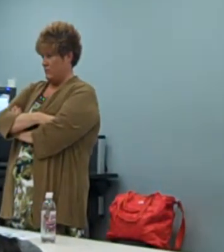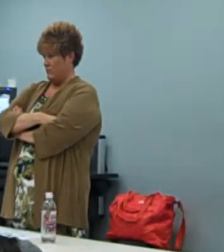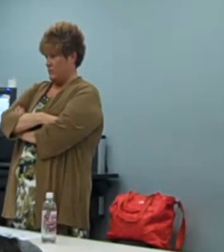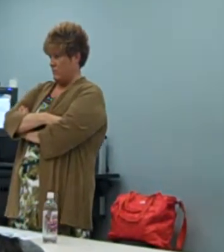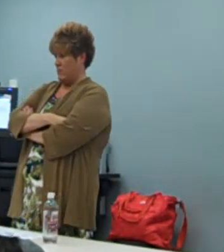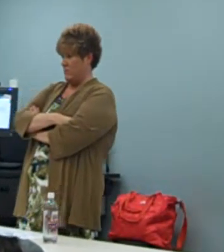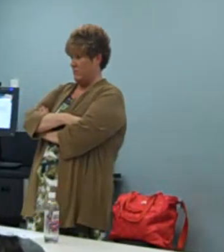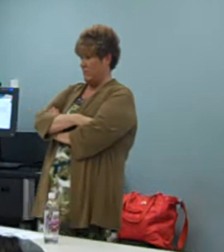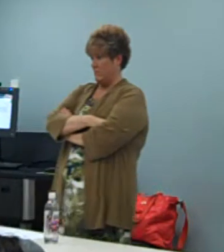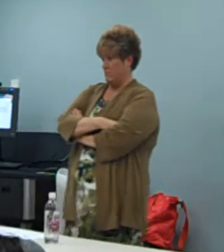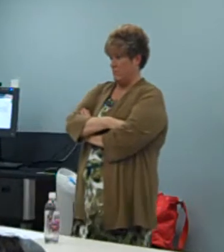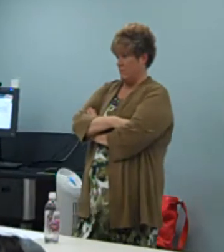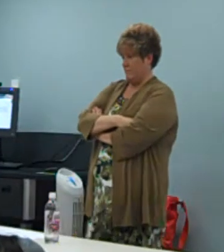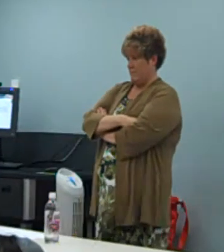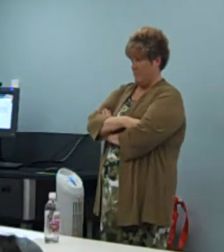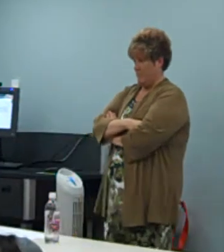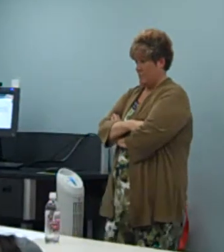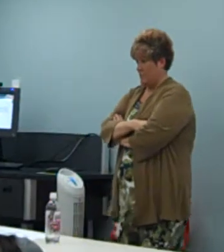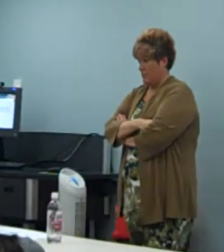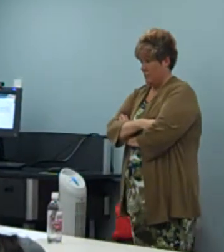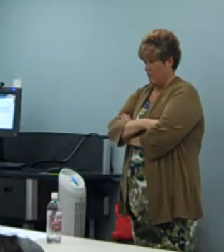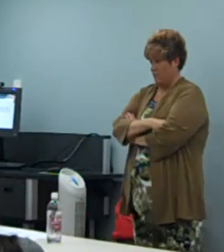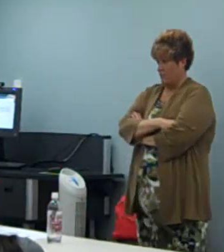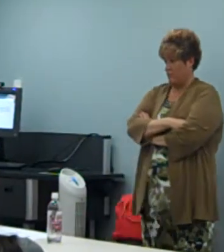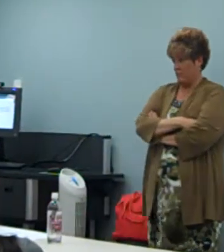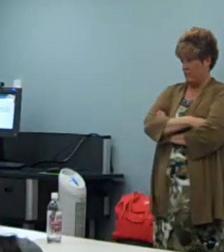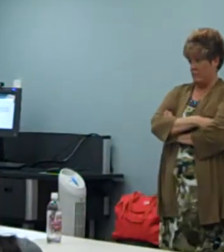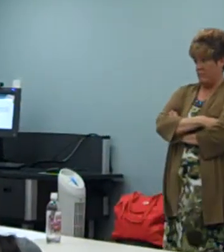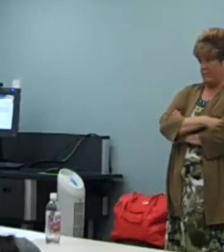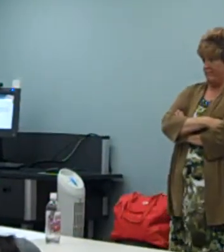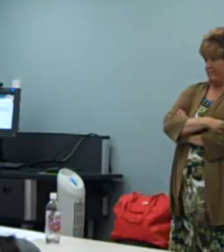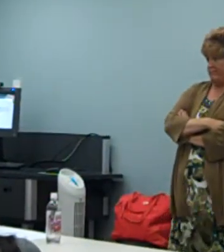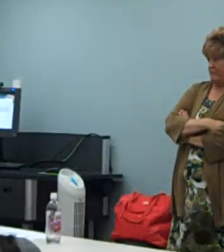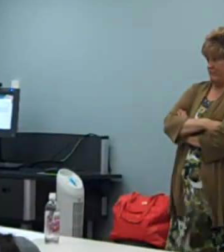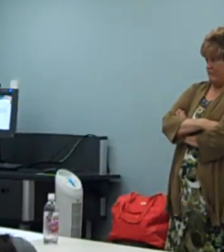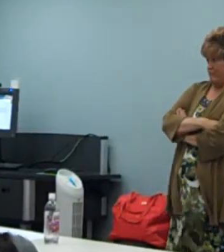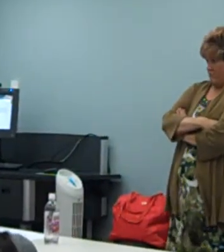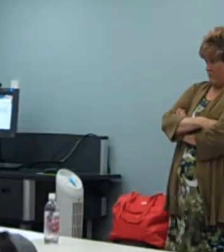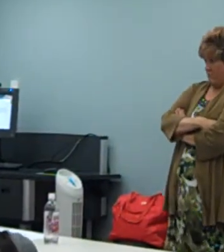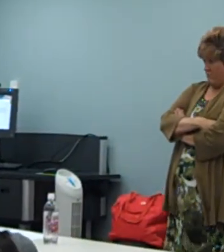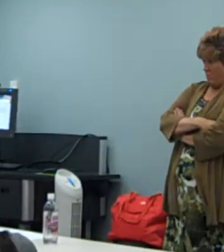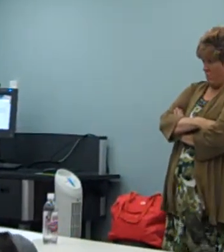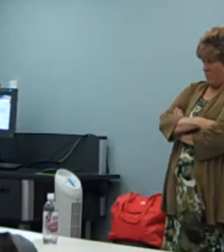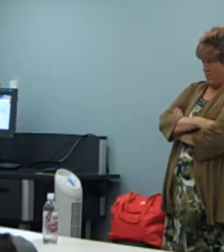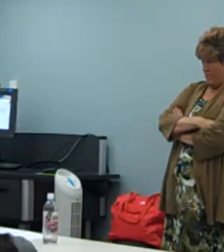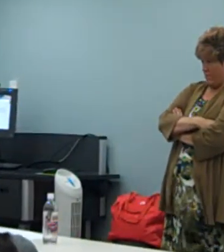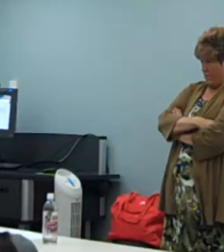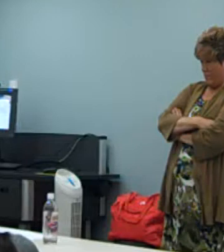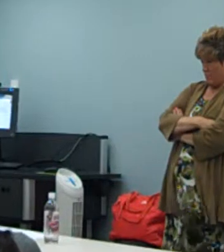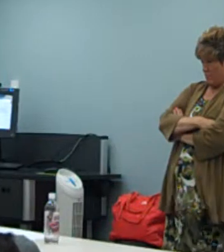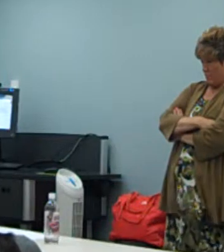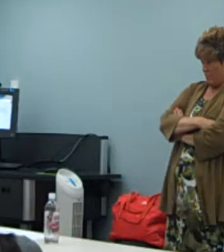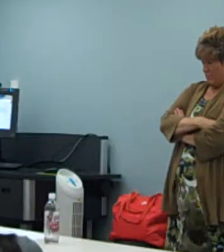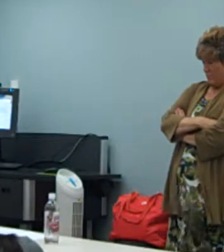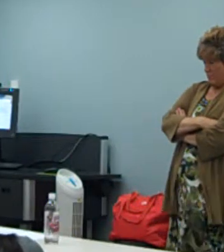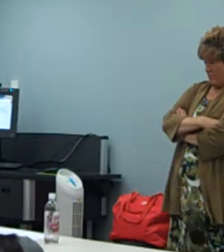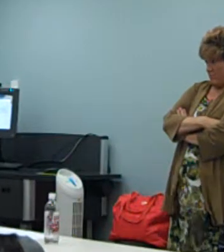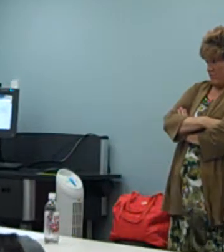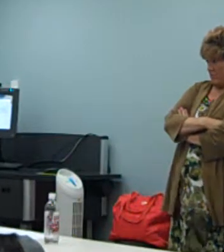for example, when you saw the baby